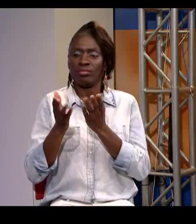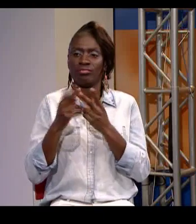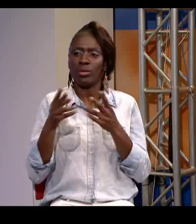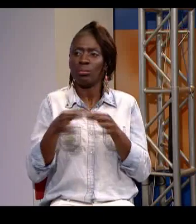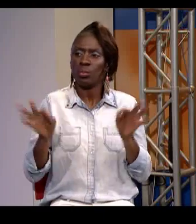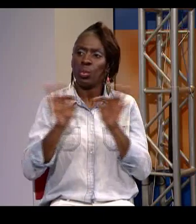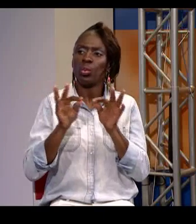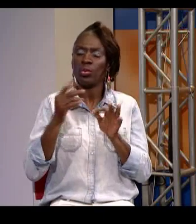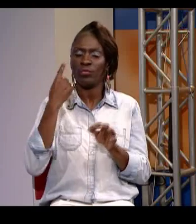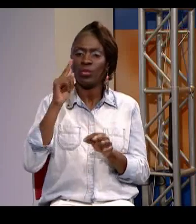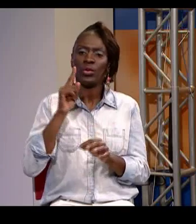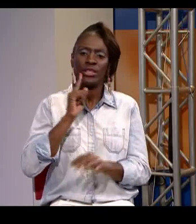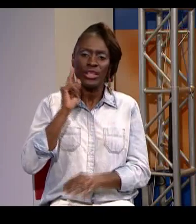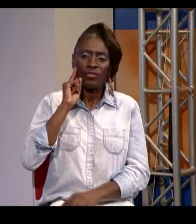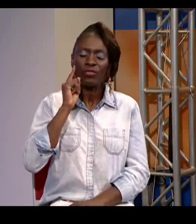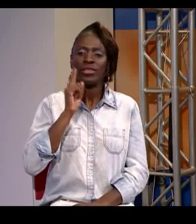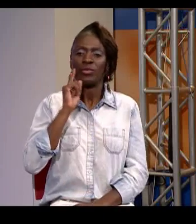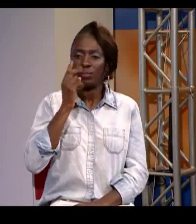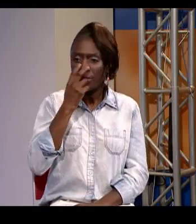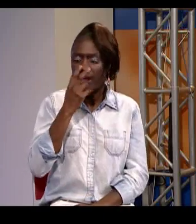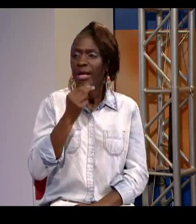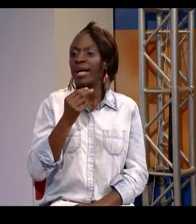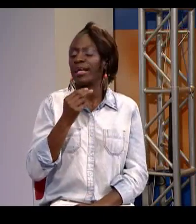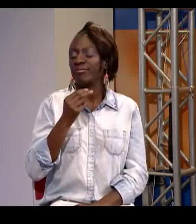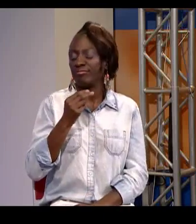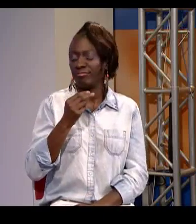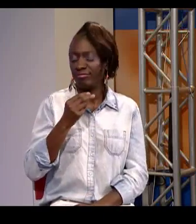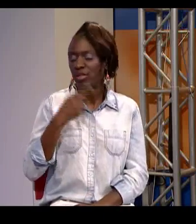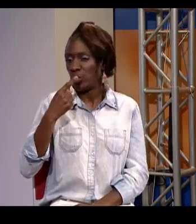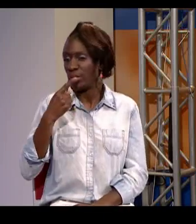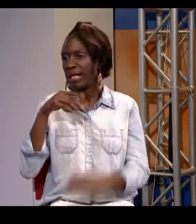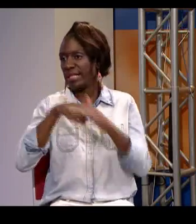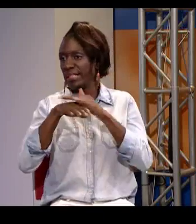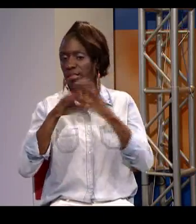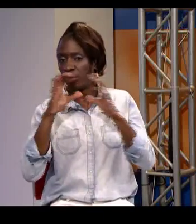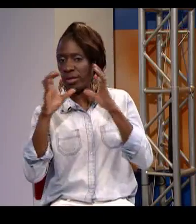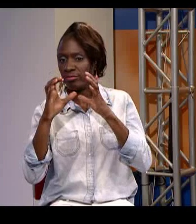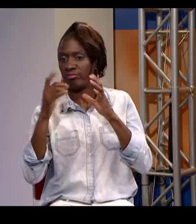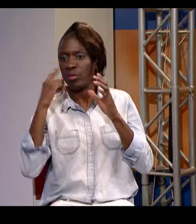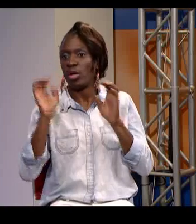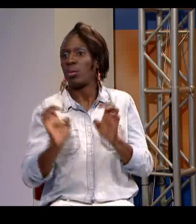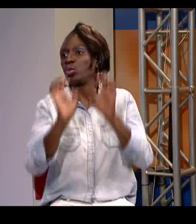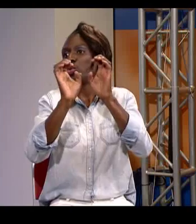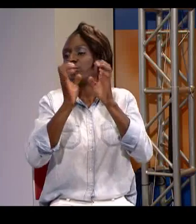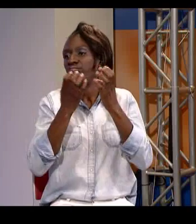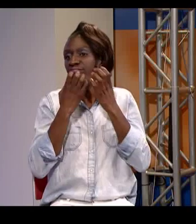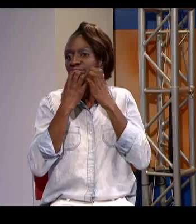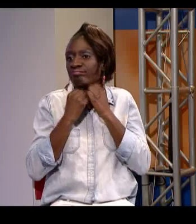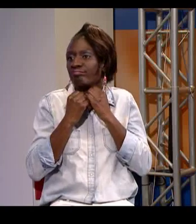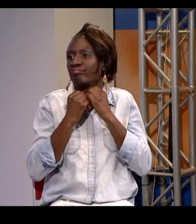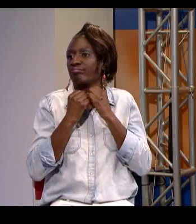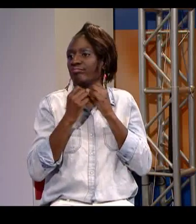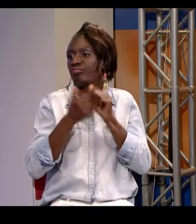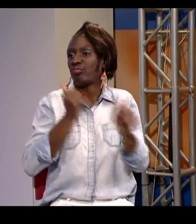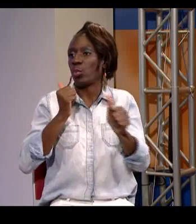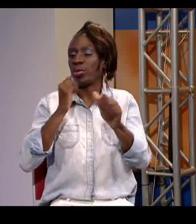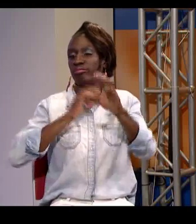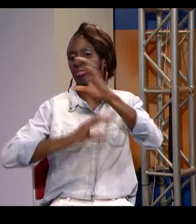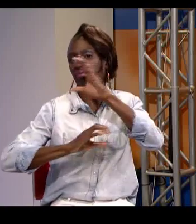Medical interpreting services do seem just crucial for deaf, deaf-blind and even non-deaf people that access, to have